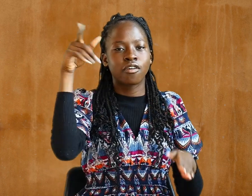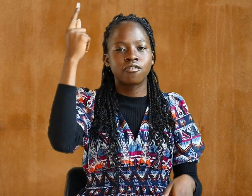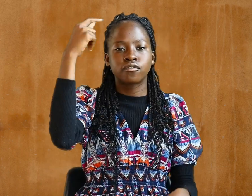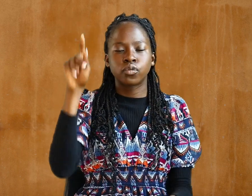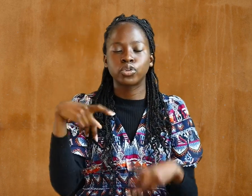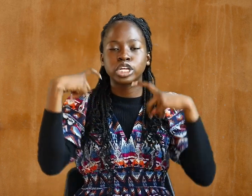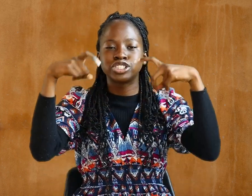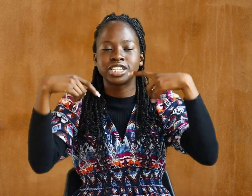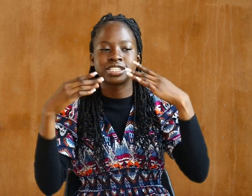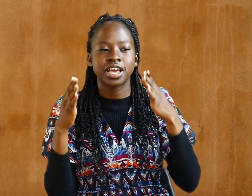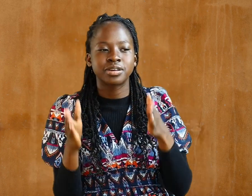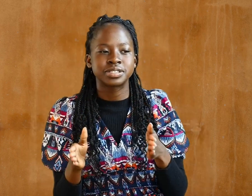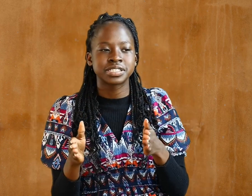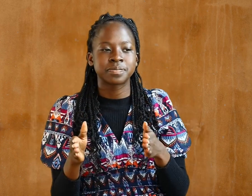for the Gentiles